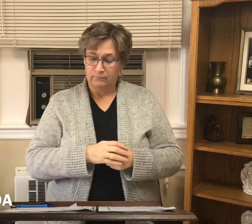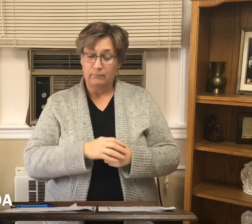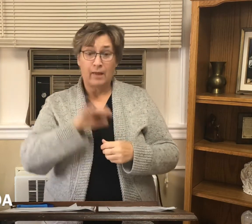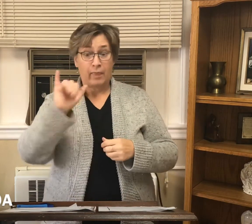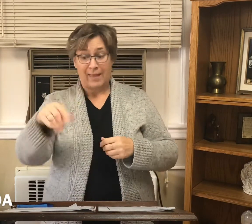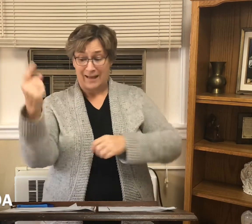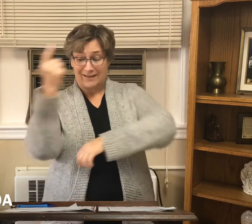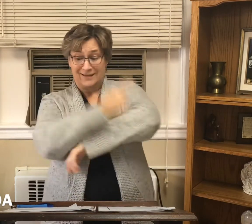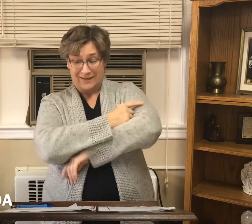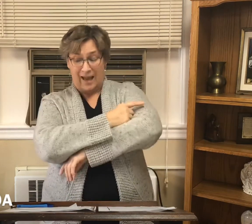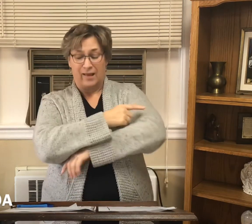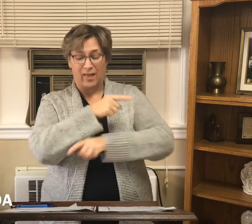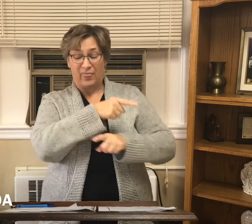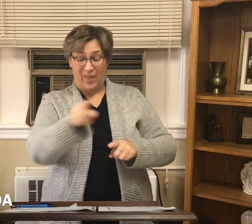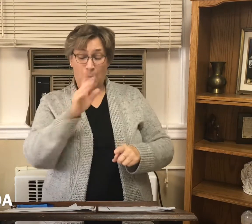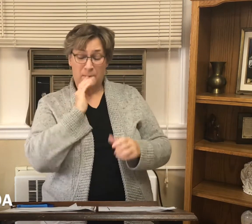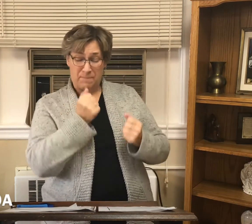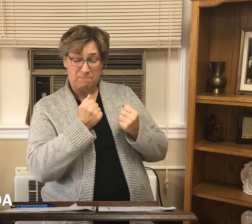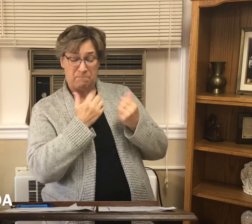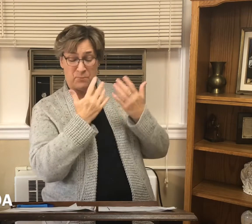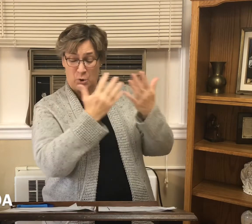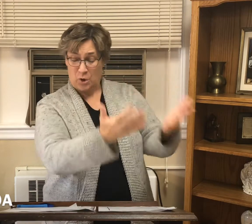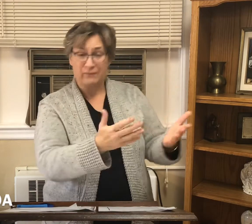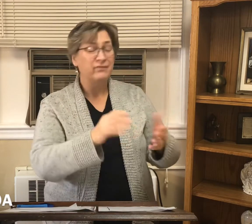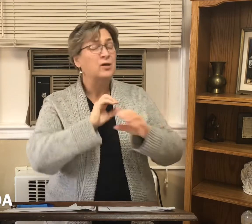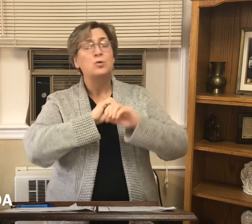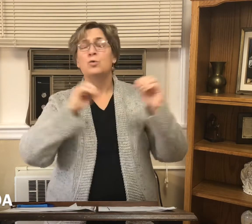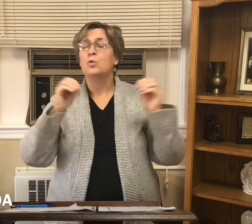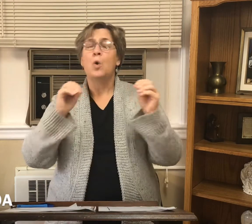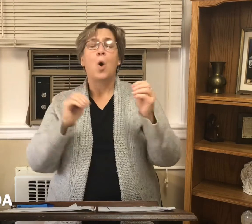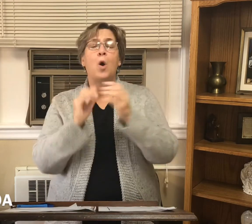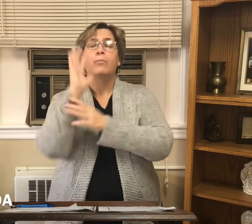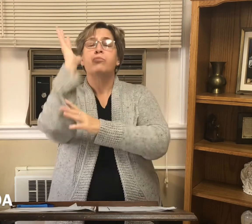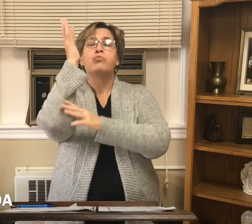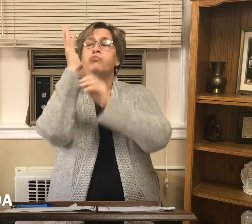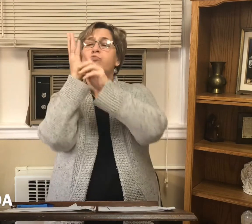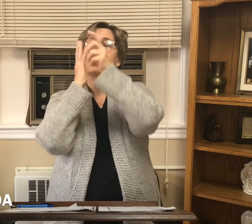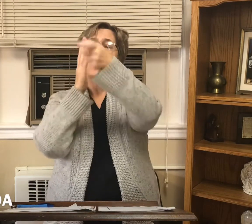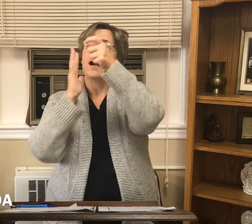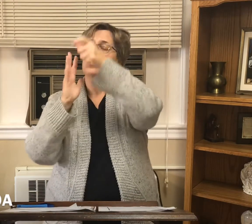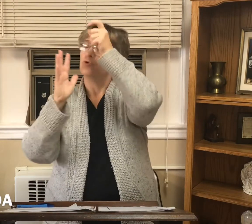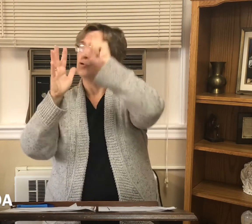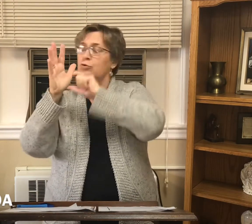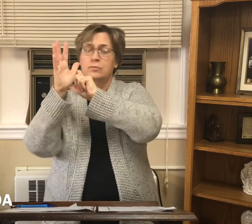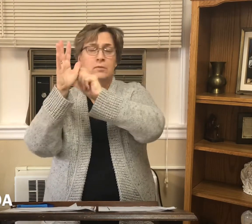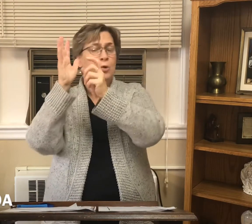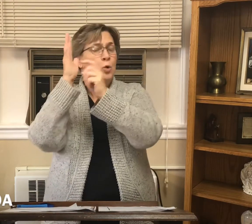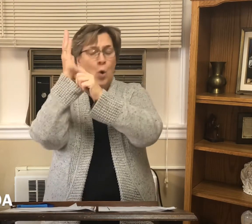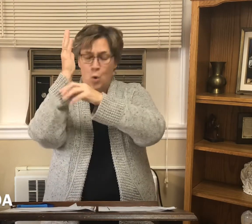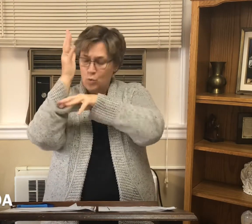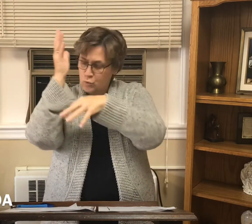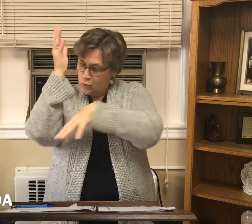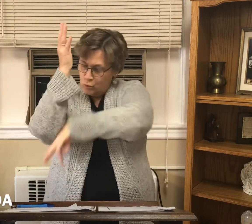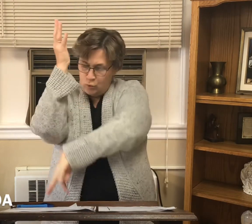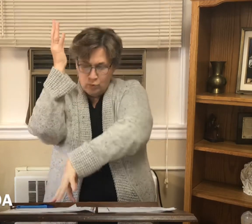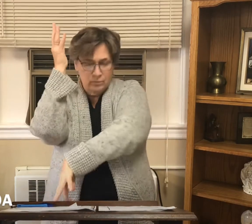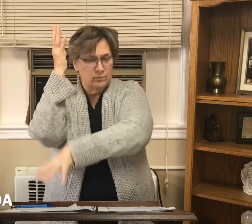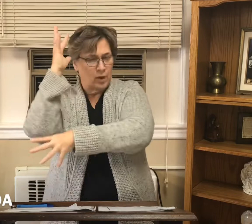and the day that is coming will set them on fire leaving them neither root nor